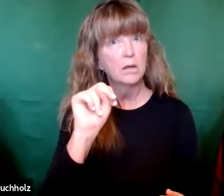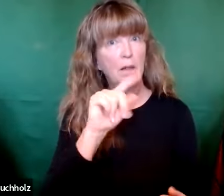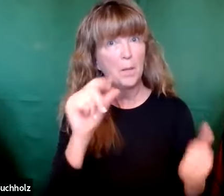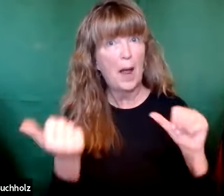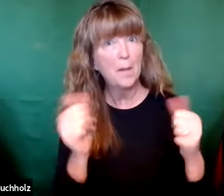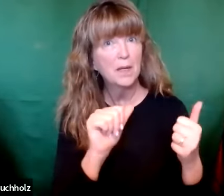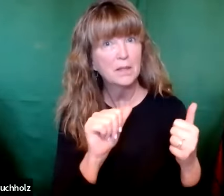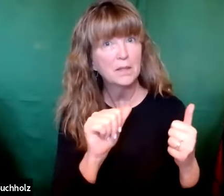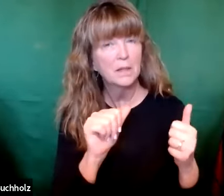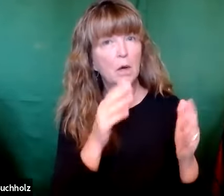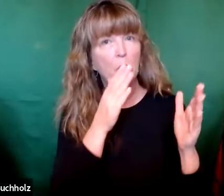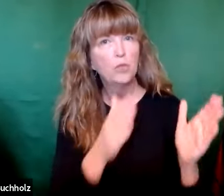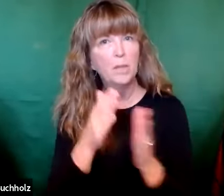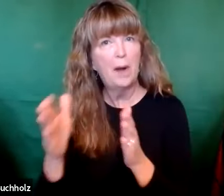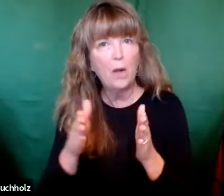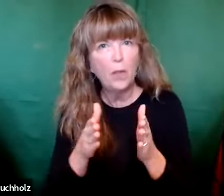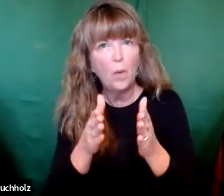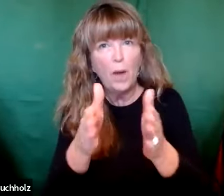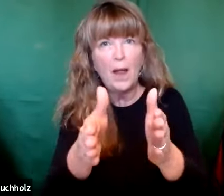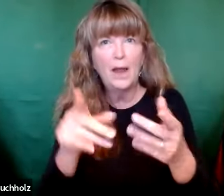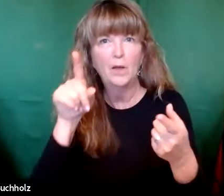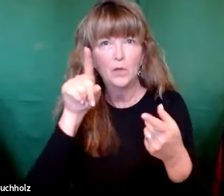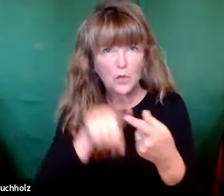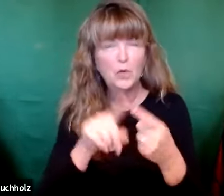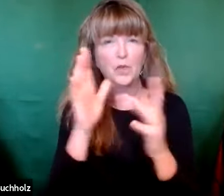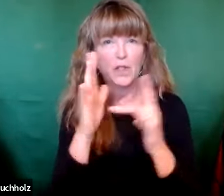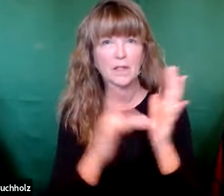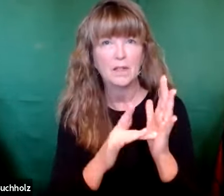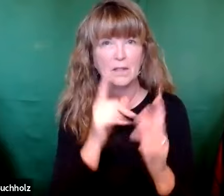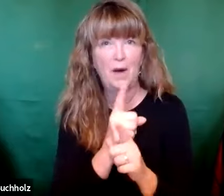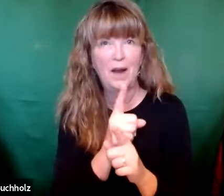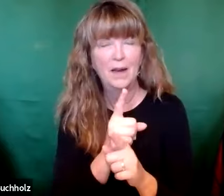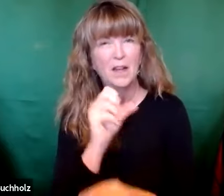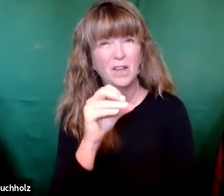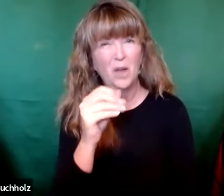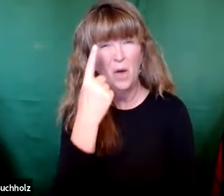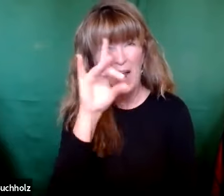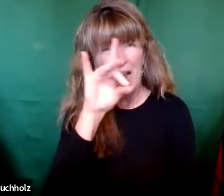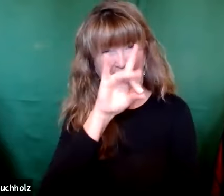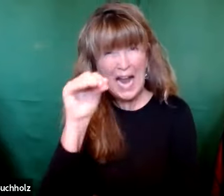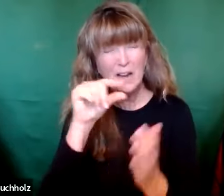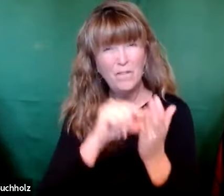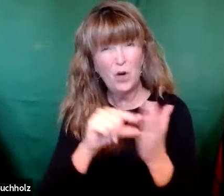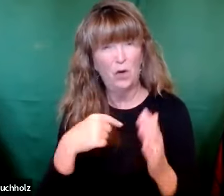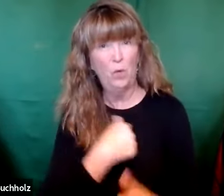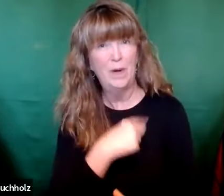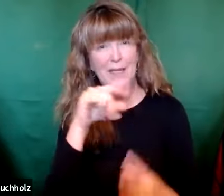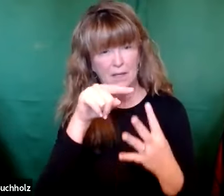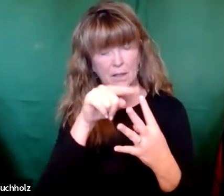so that we would have the background knowledge before we accepted Christ. He wanted us to know about John the Baptist, who came to